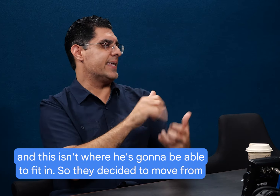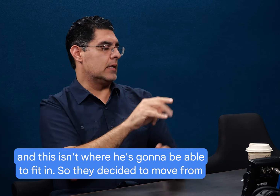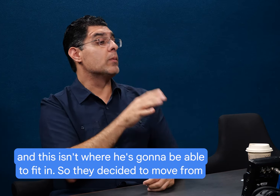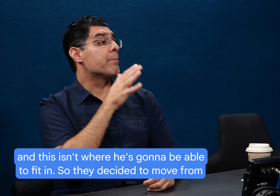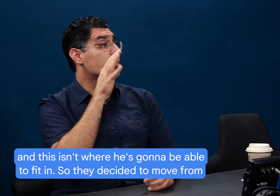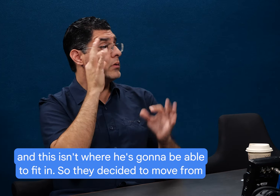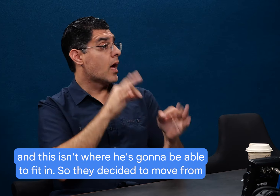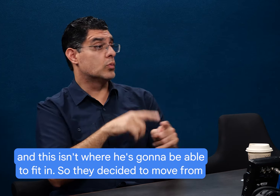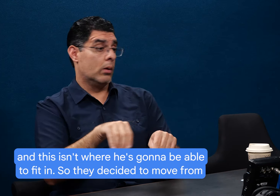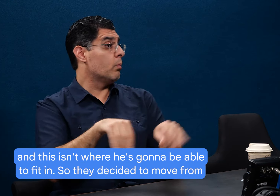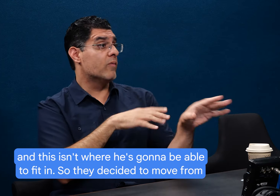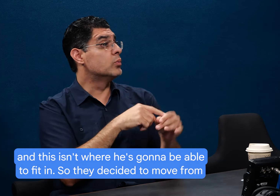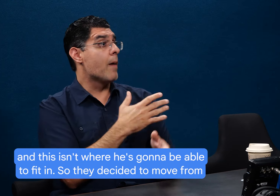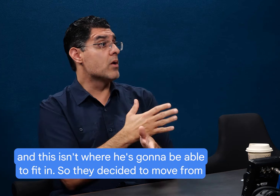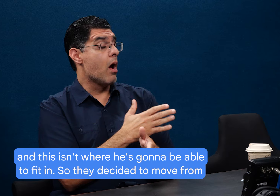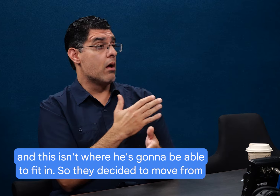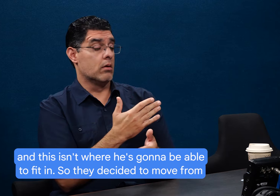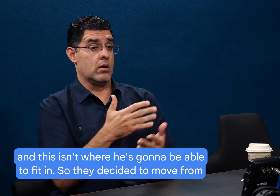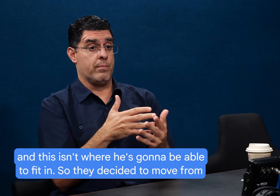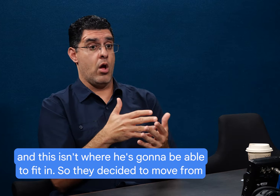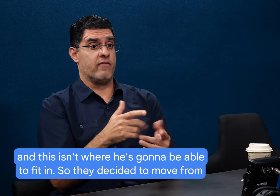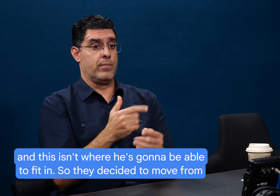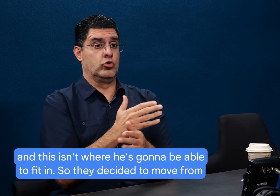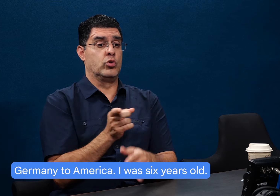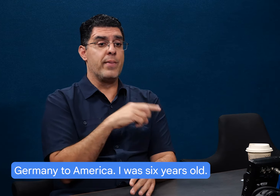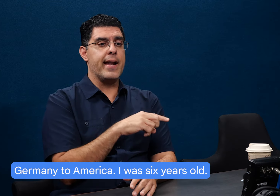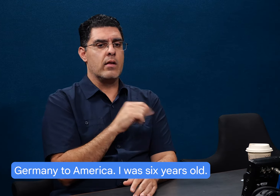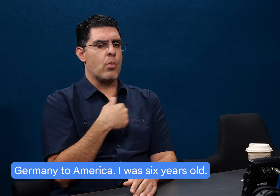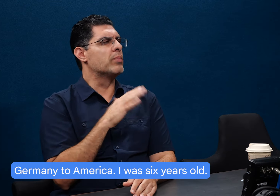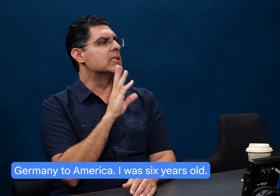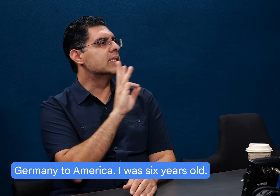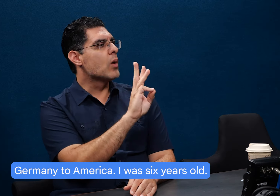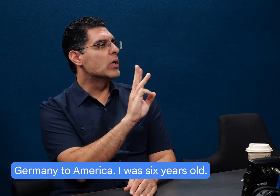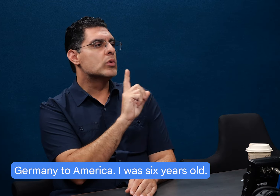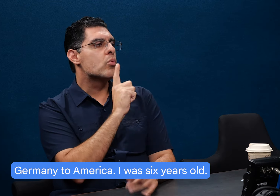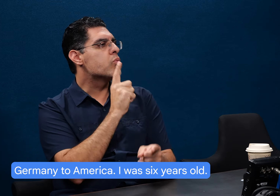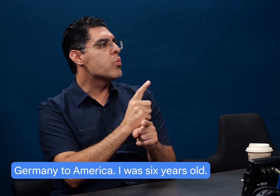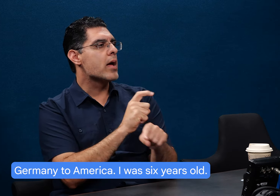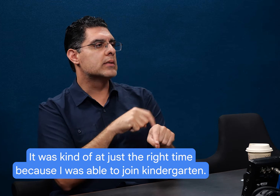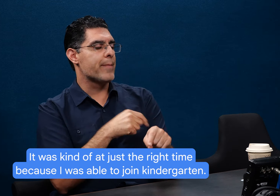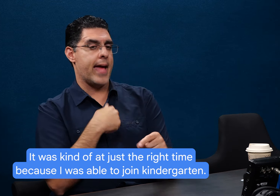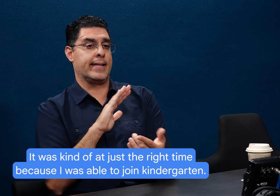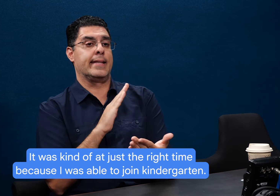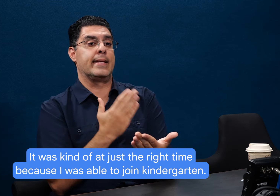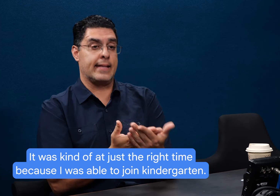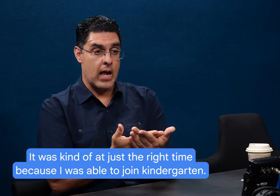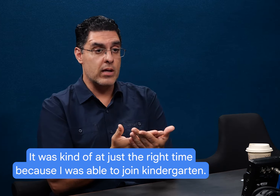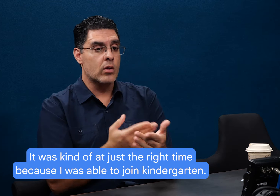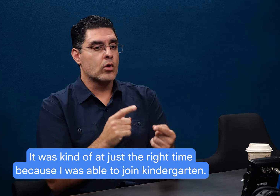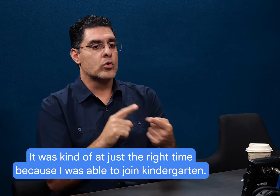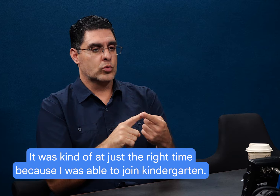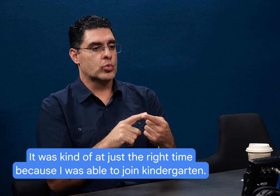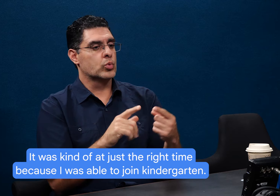And this isn't where he's going to be able to fit in. So they decided to move from Germany to America. I was six years old. It